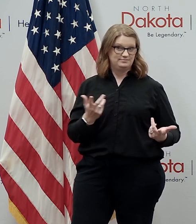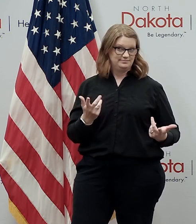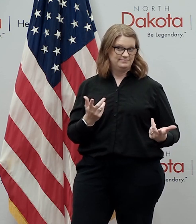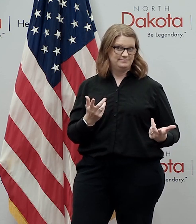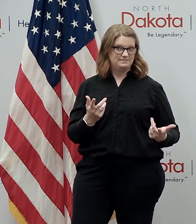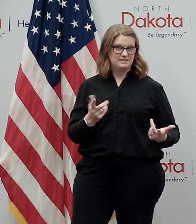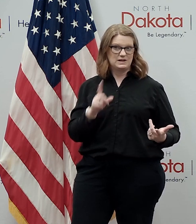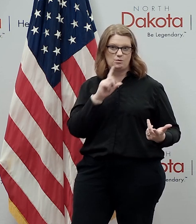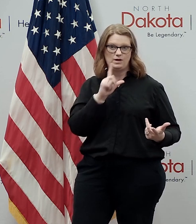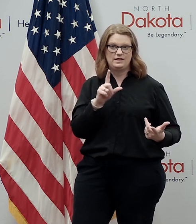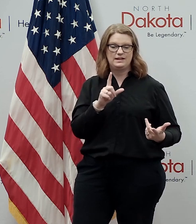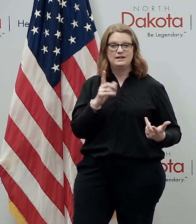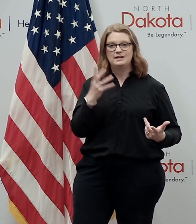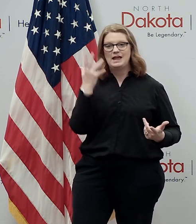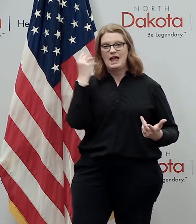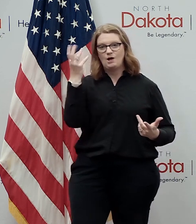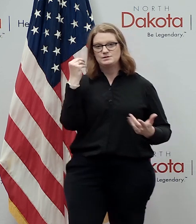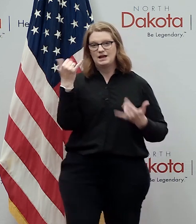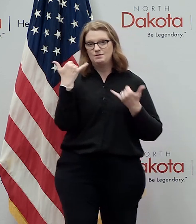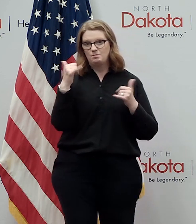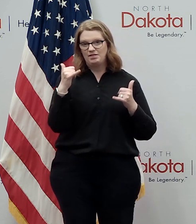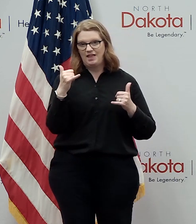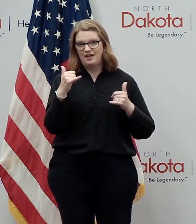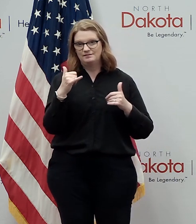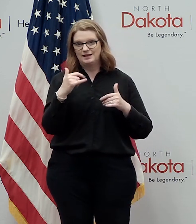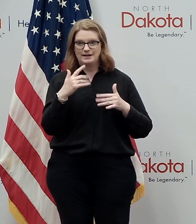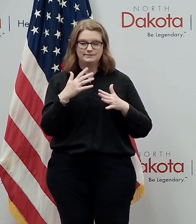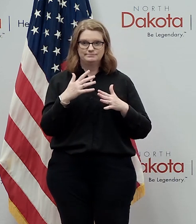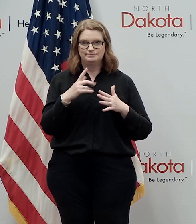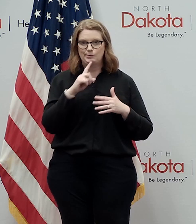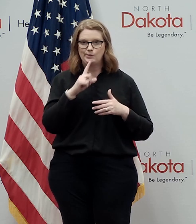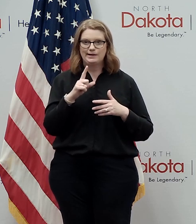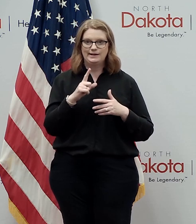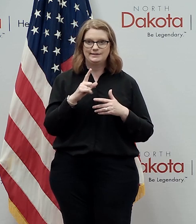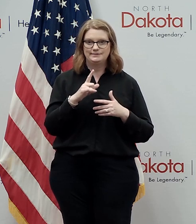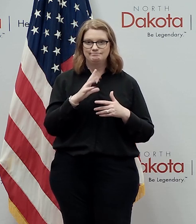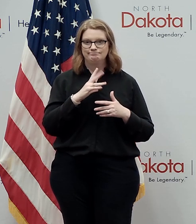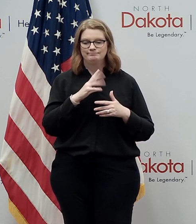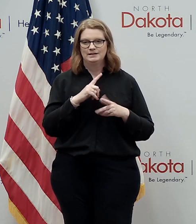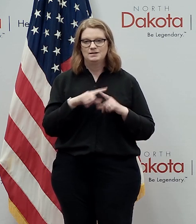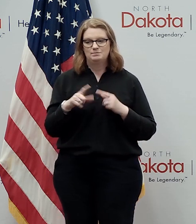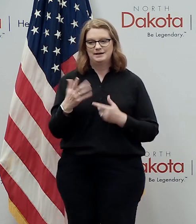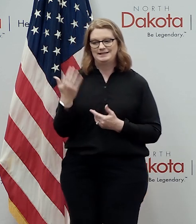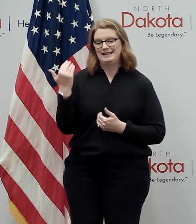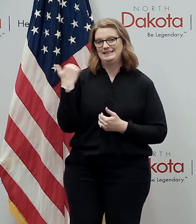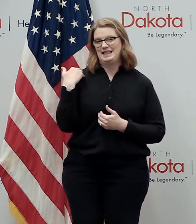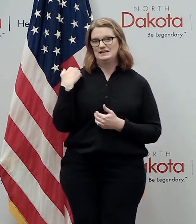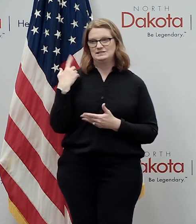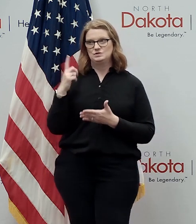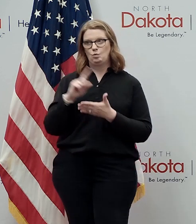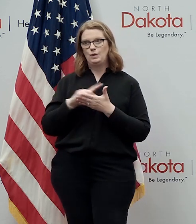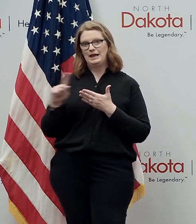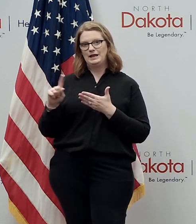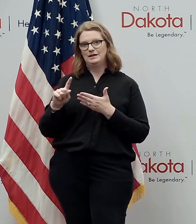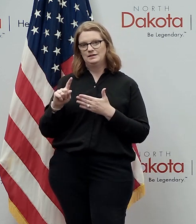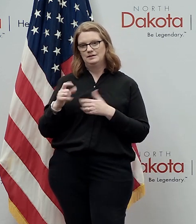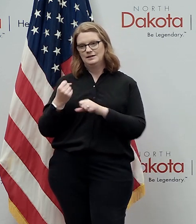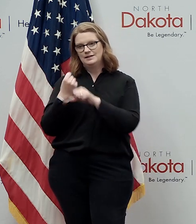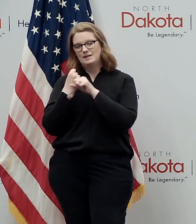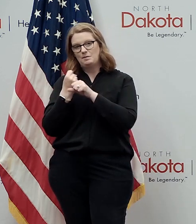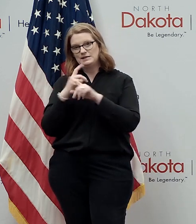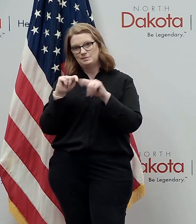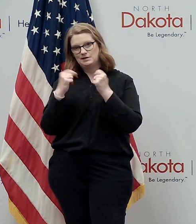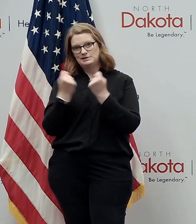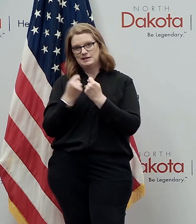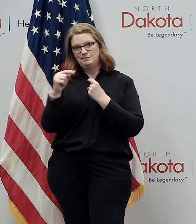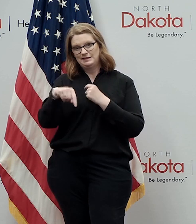outdoor play and activity uh foolproof but we learned in the last week or so that a baseball team in